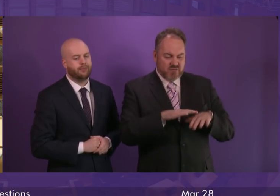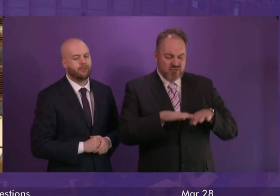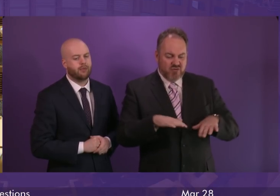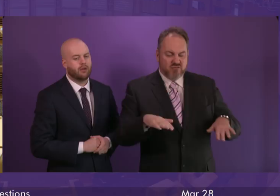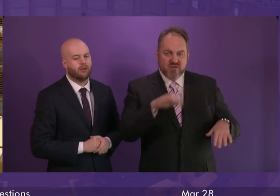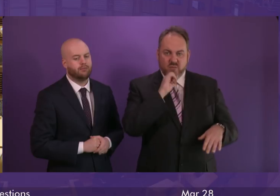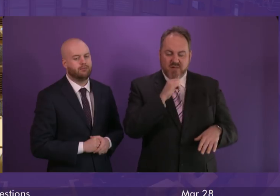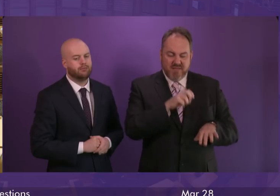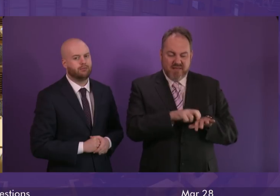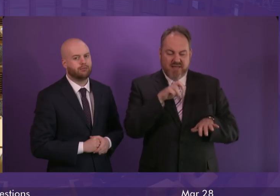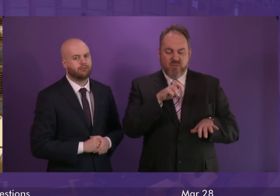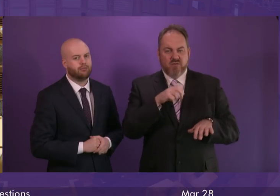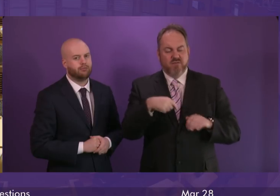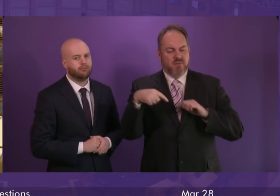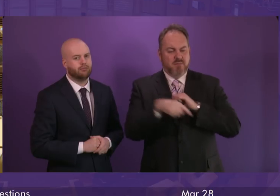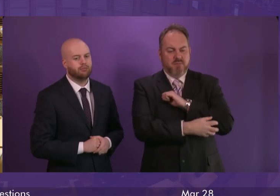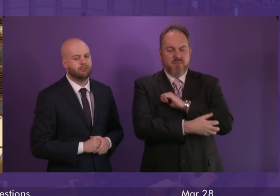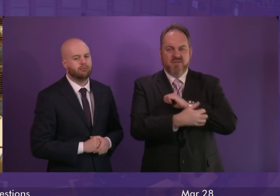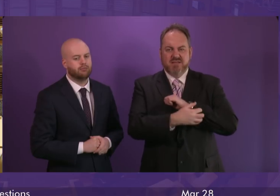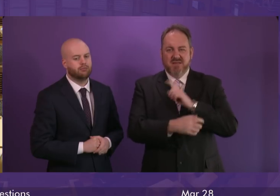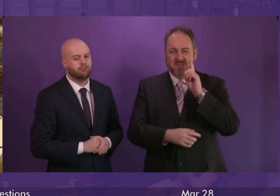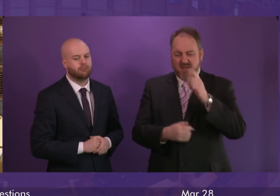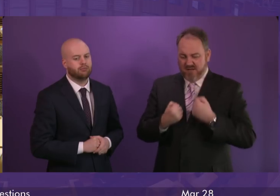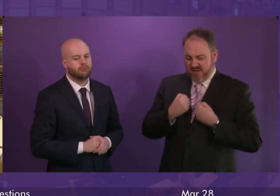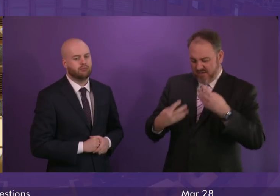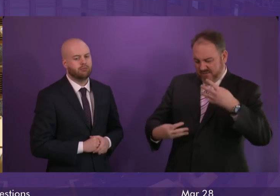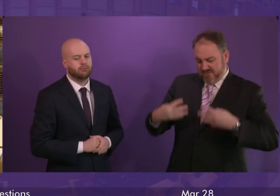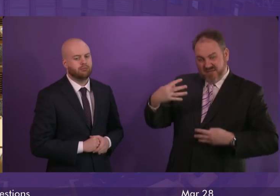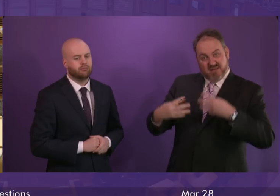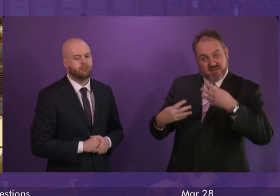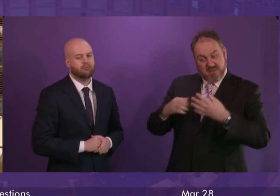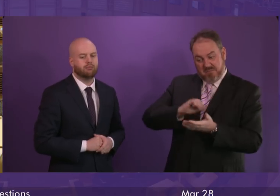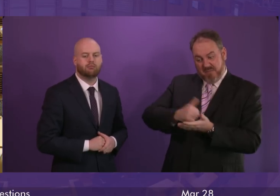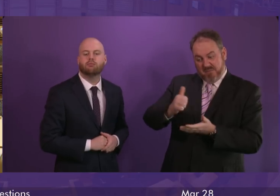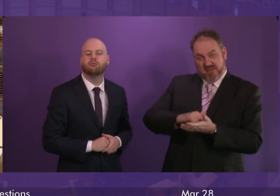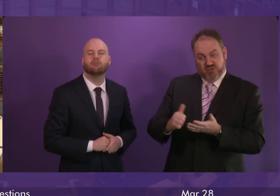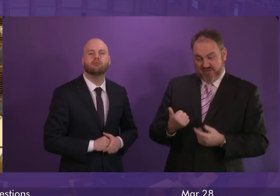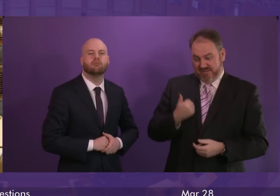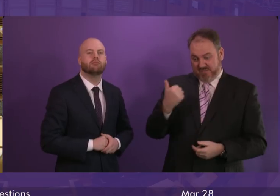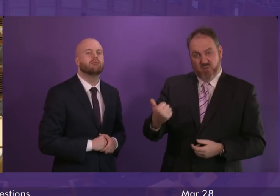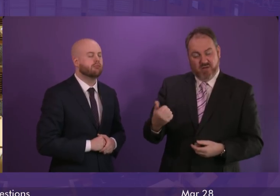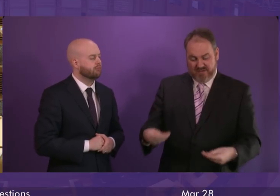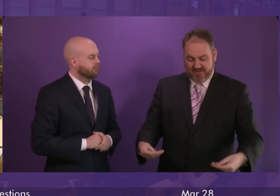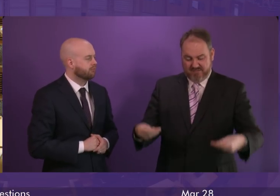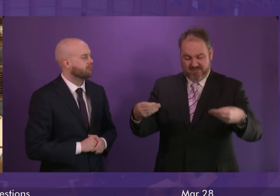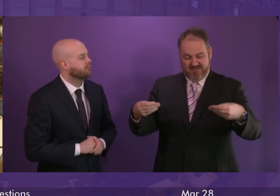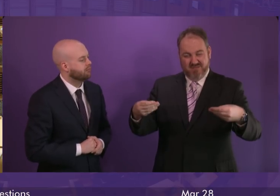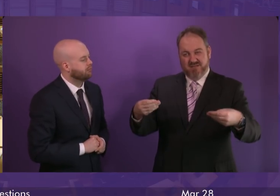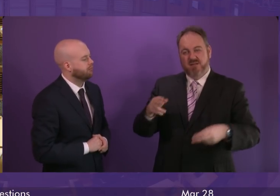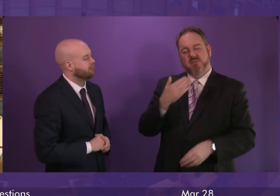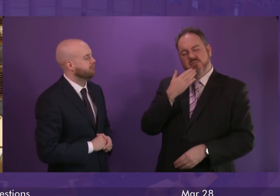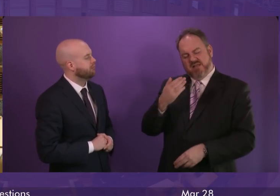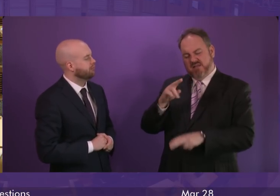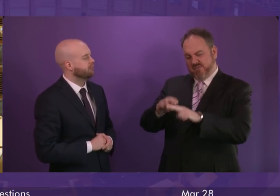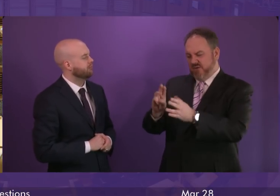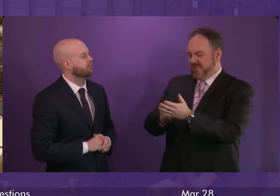of poverty. New figures for child poverty were published by the Scottish Government this morning. So can the First Minister